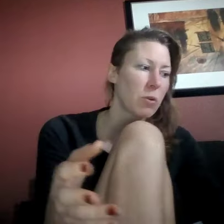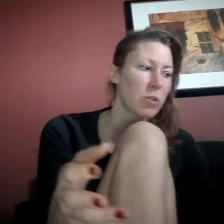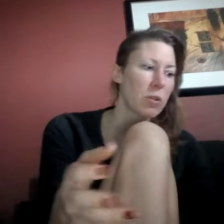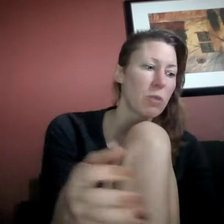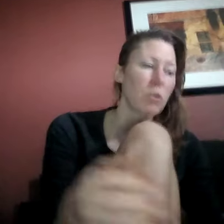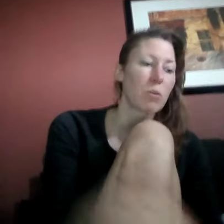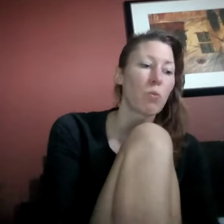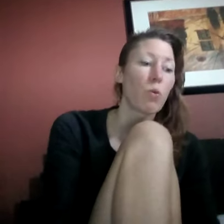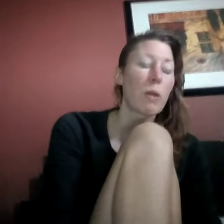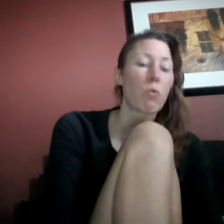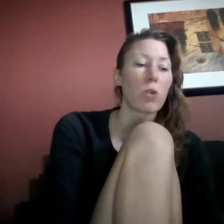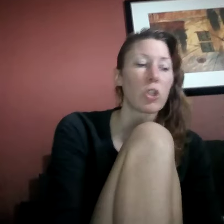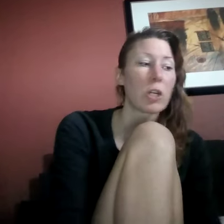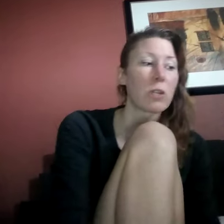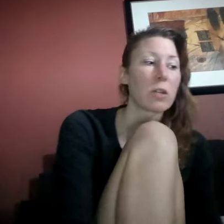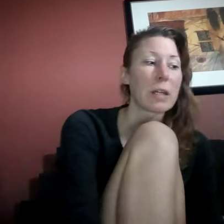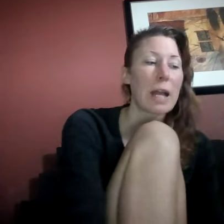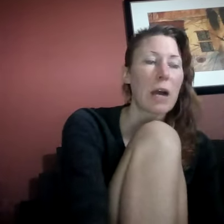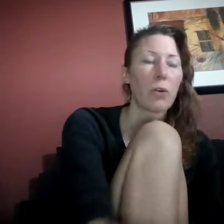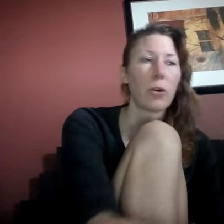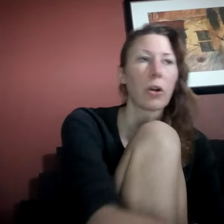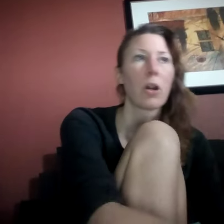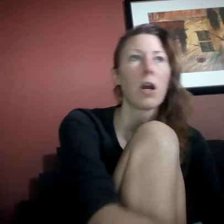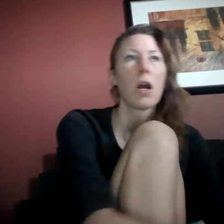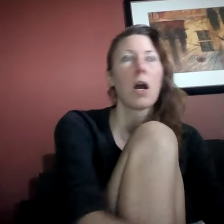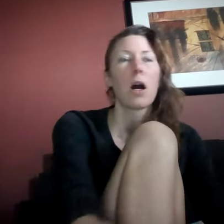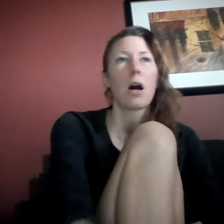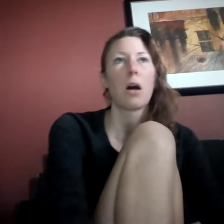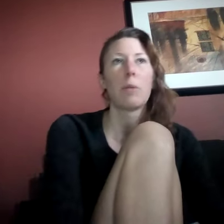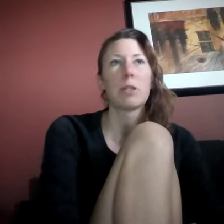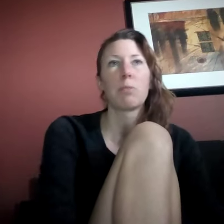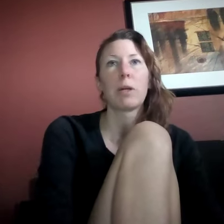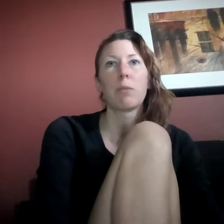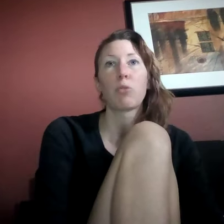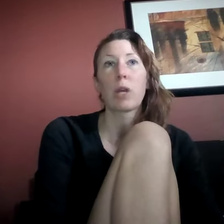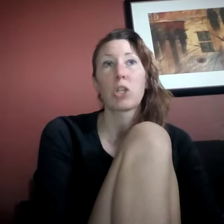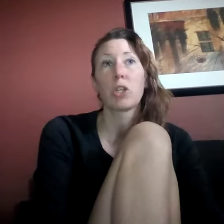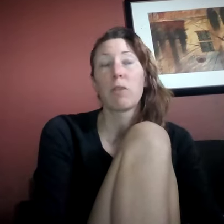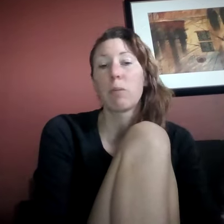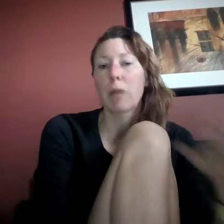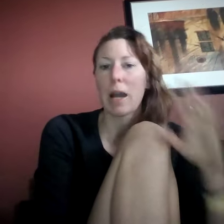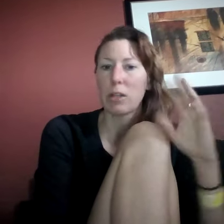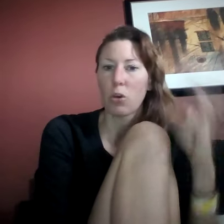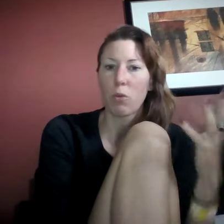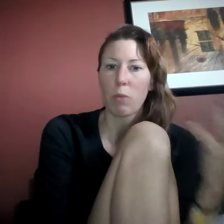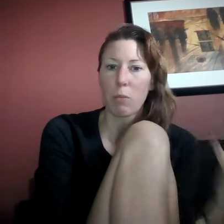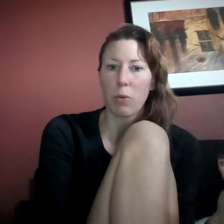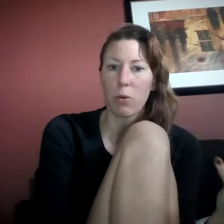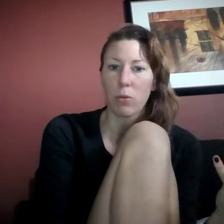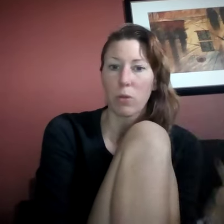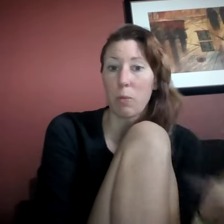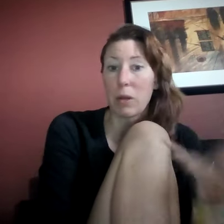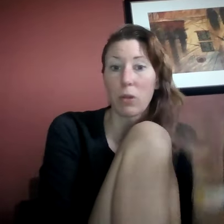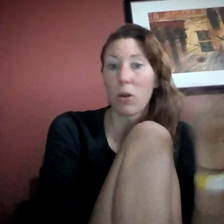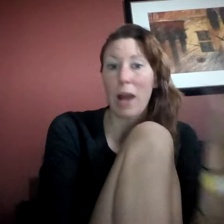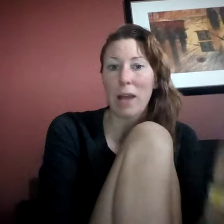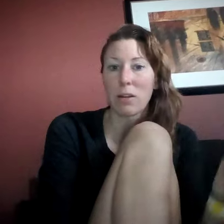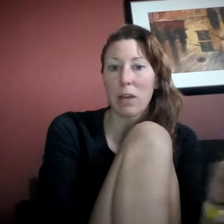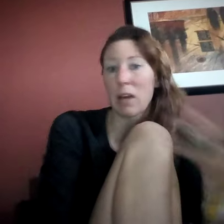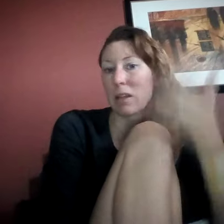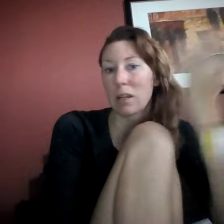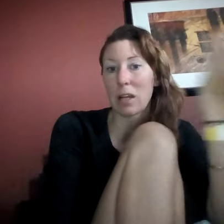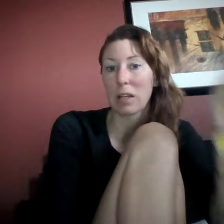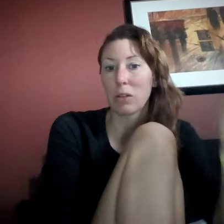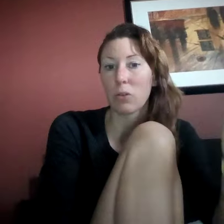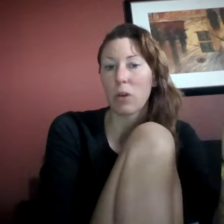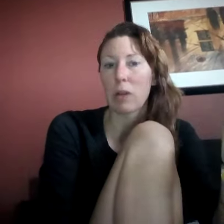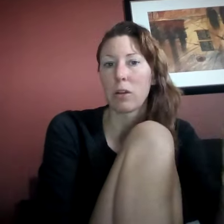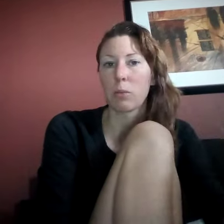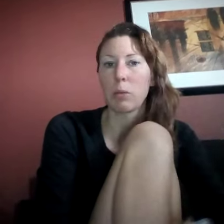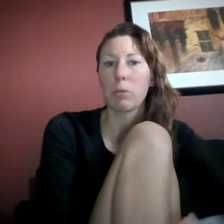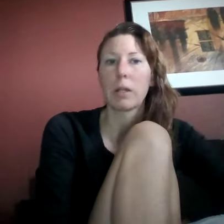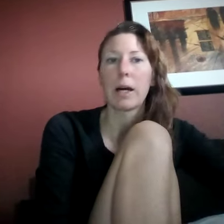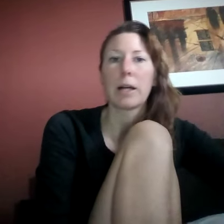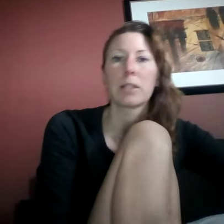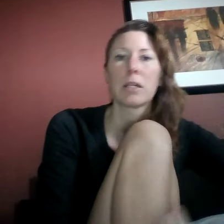most, it was way more gentle encounter, um, is my impression of it, but I don't remember the middle or end of that. Then again, I don't know how long people last,